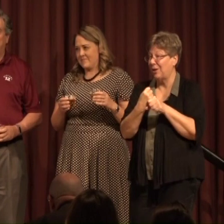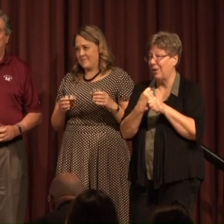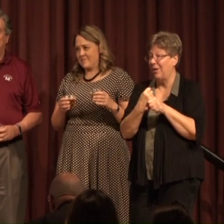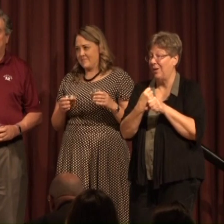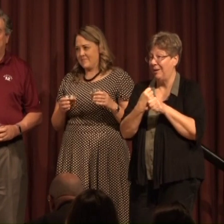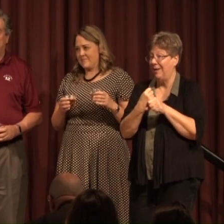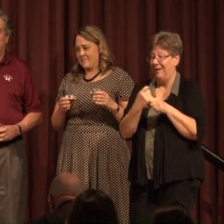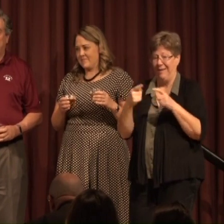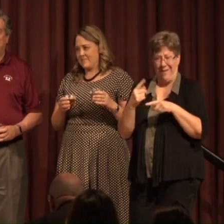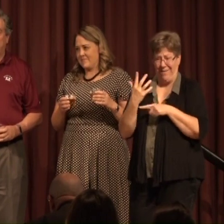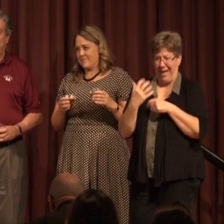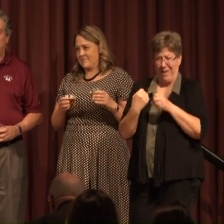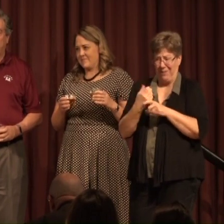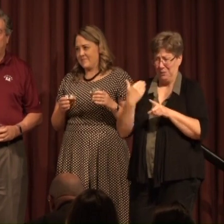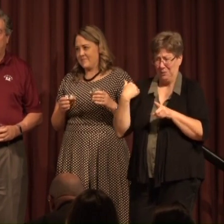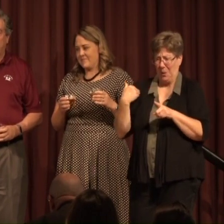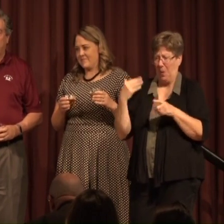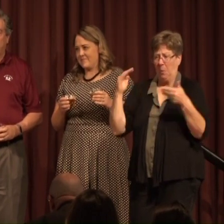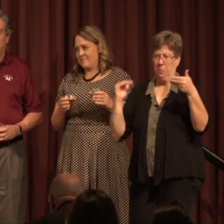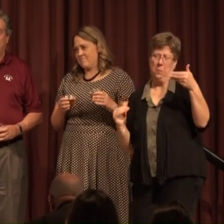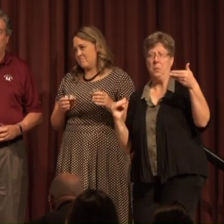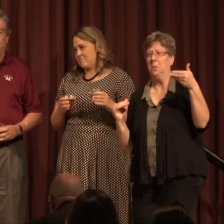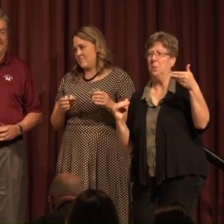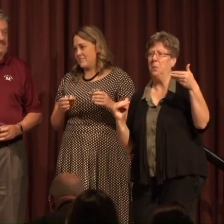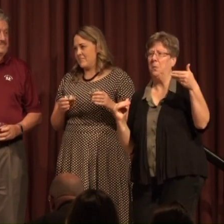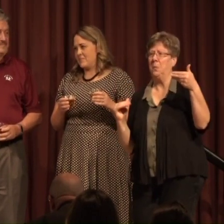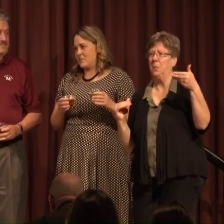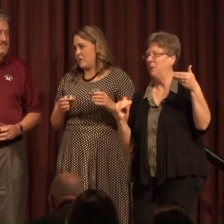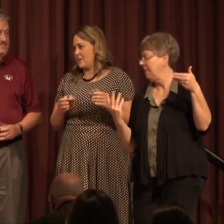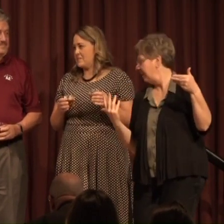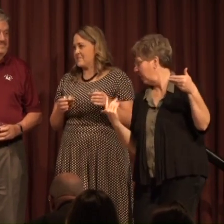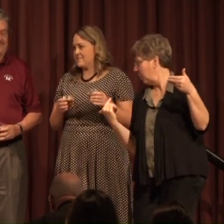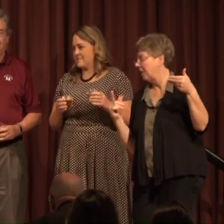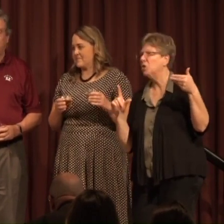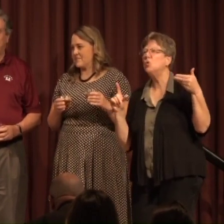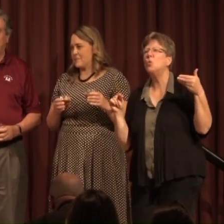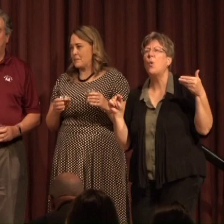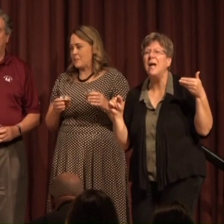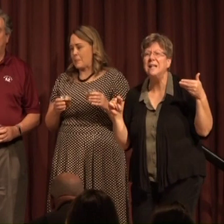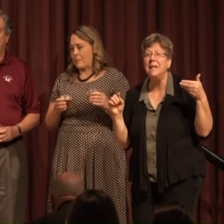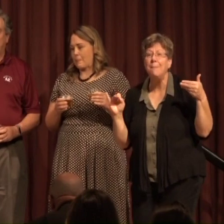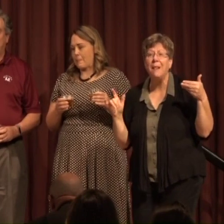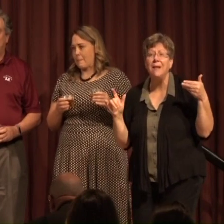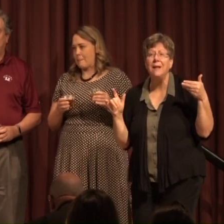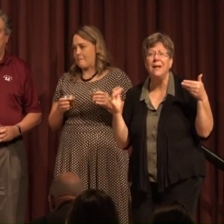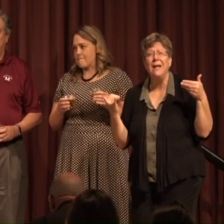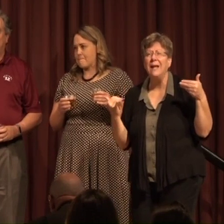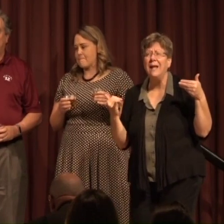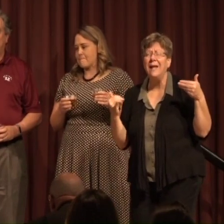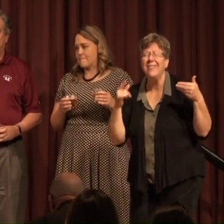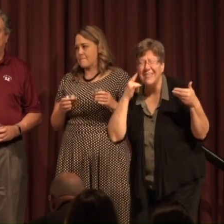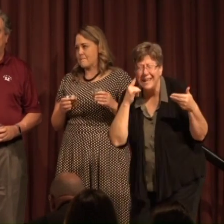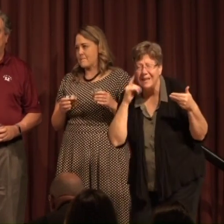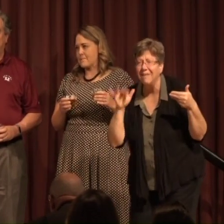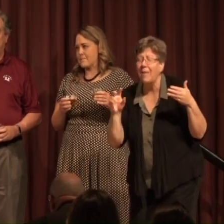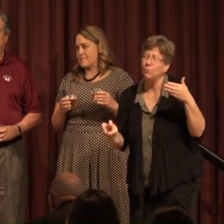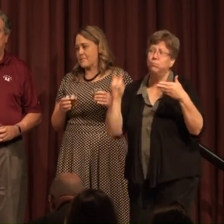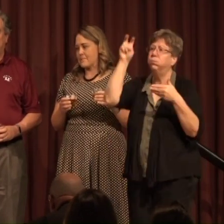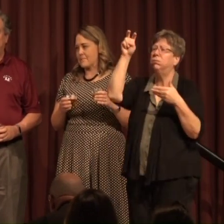three years Five years ago it was Cindy Maybe 20 million Think of that